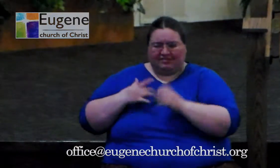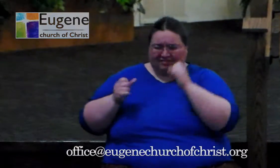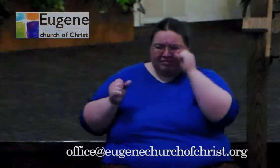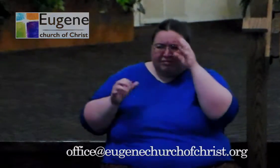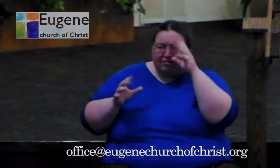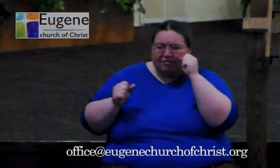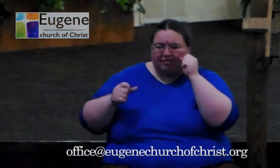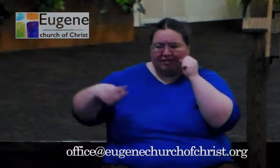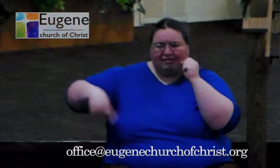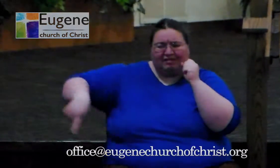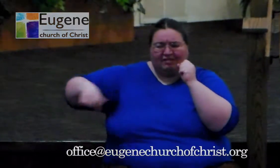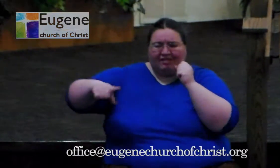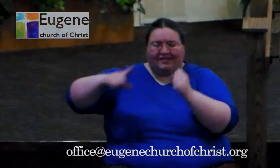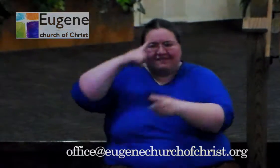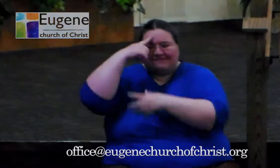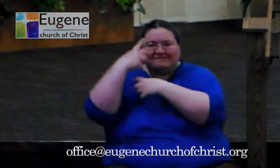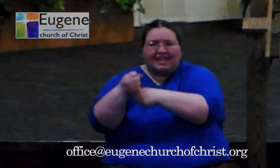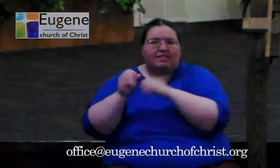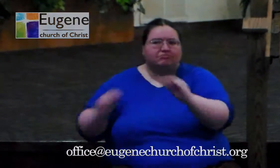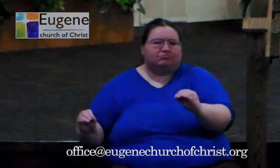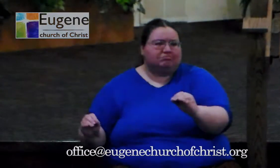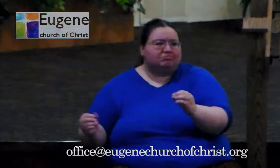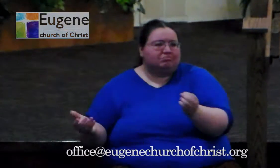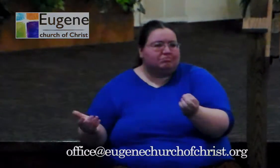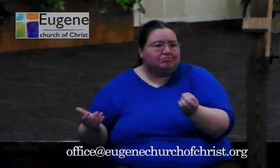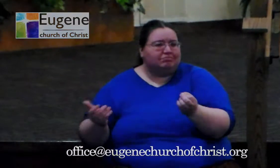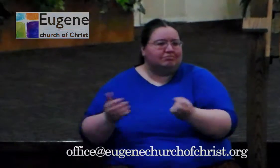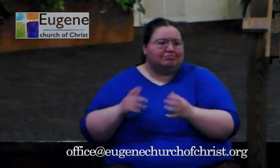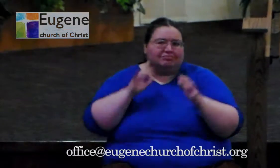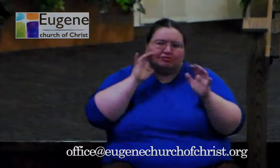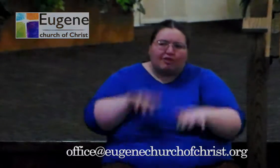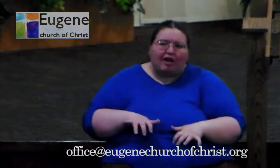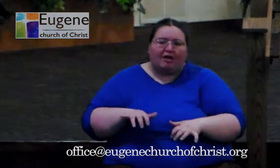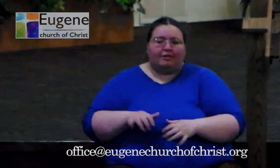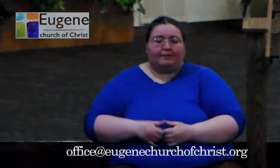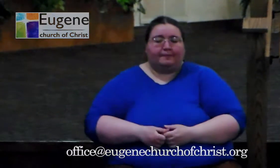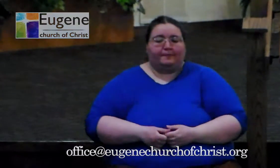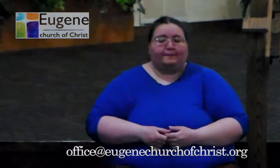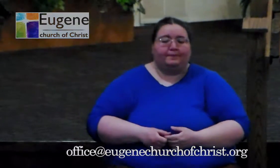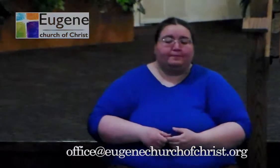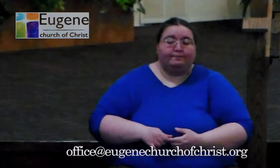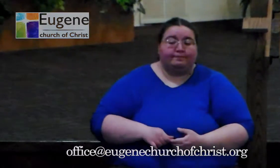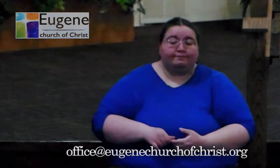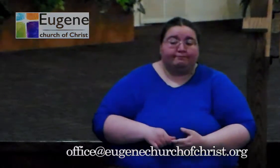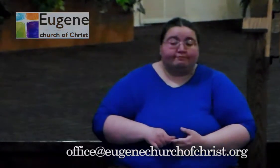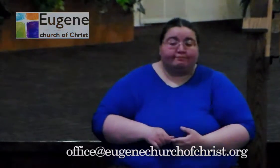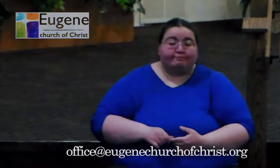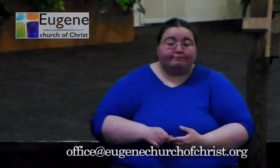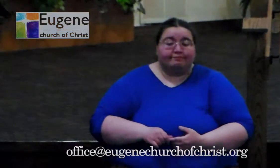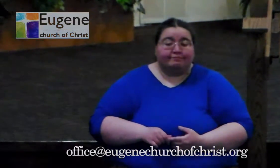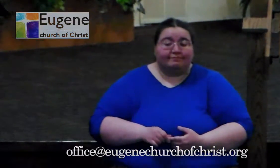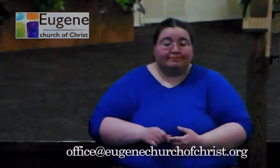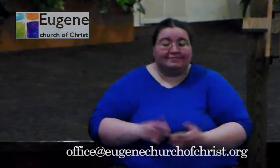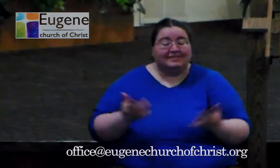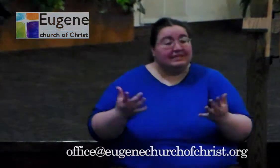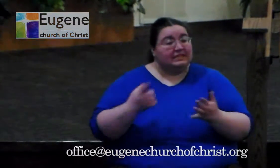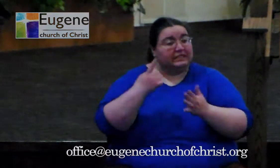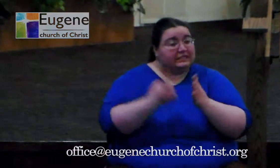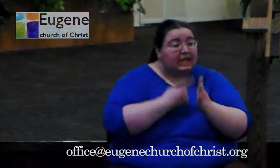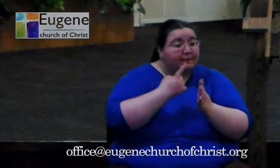next one. Their lack of faith. Now, some of this is on us because we can't communicate it in the way that we want to communicate it. But a